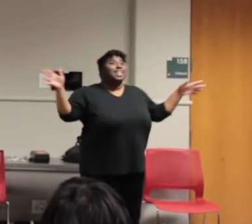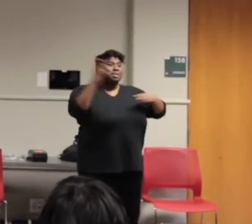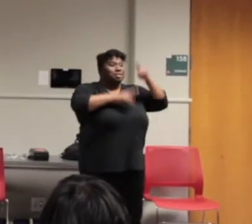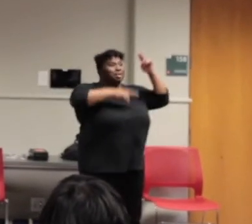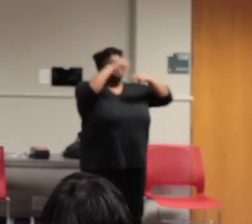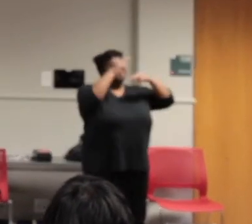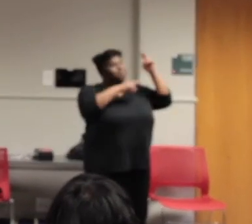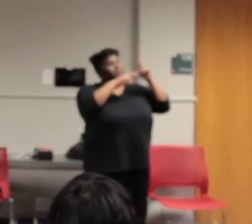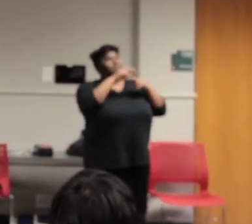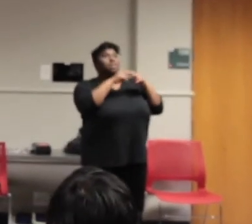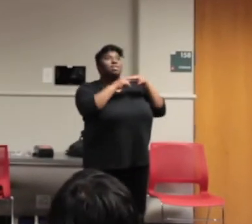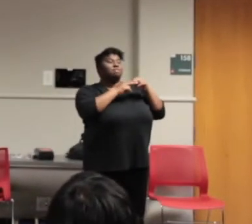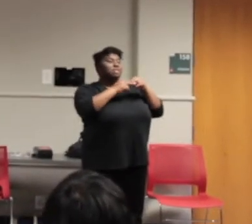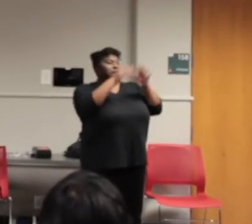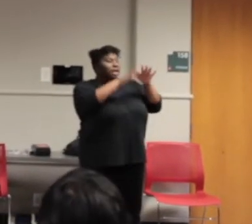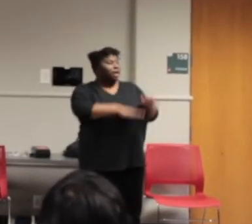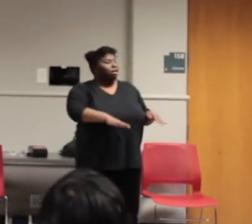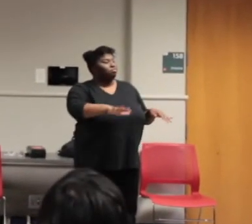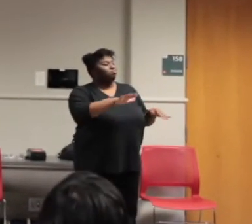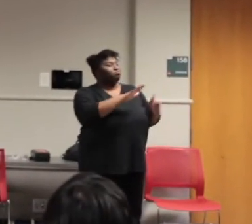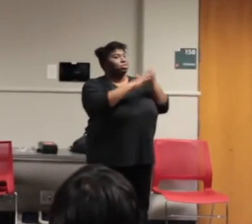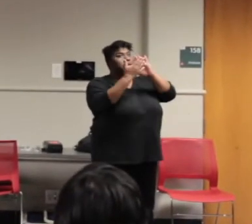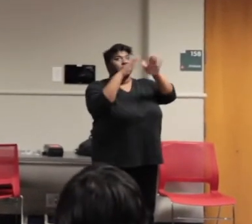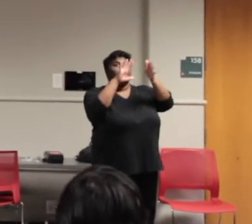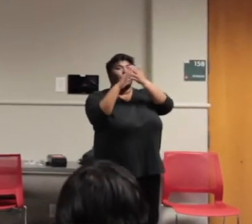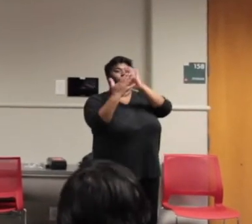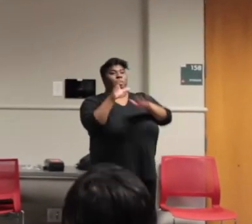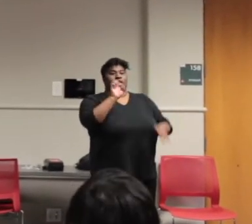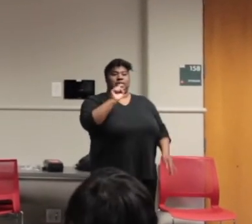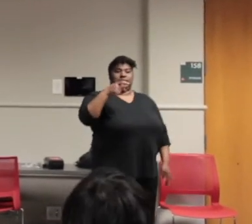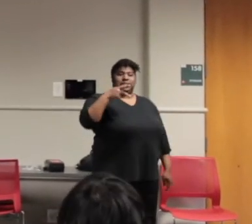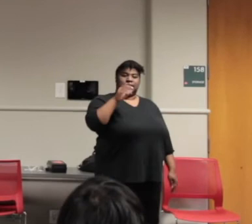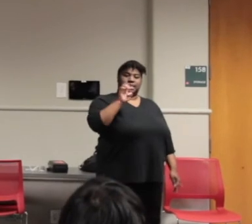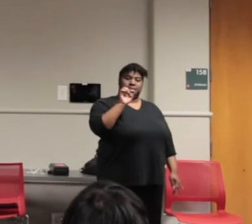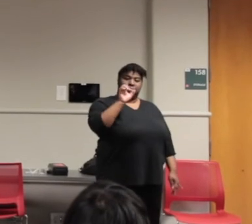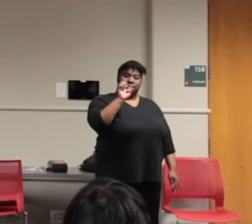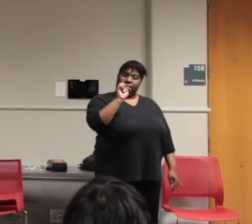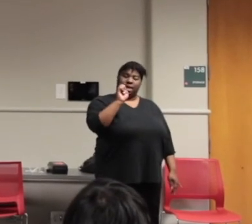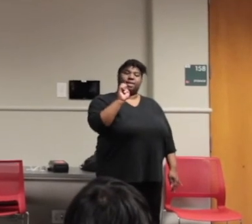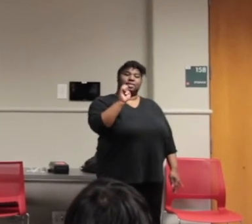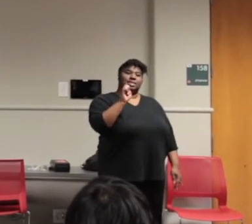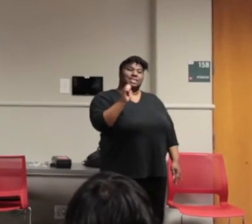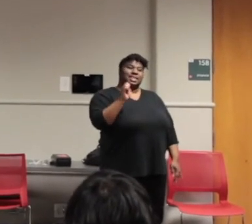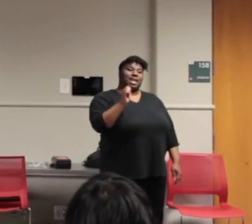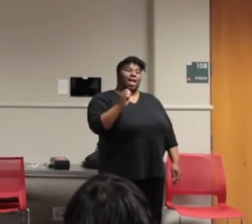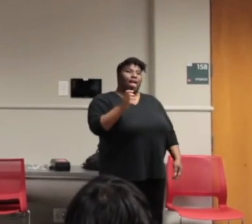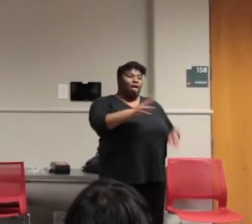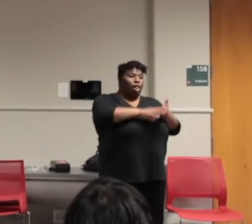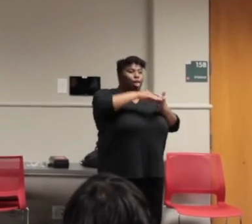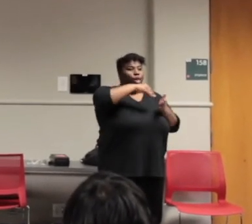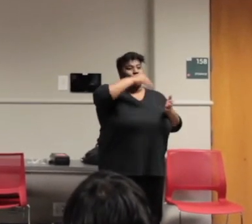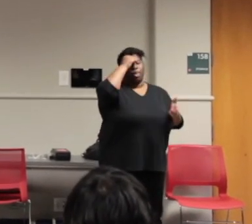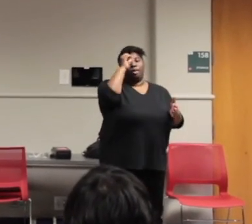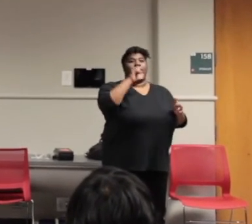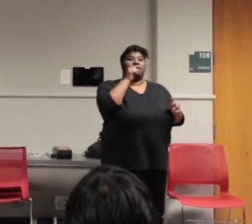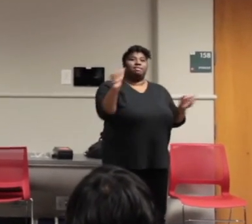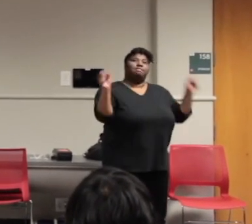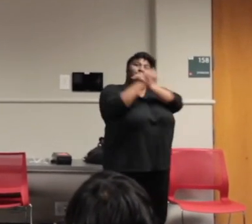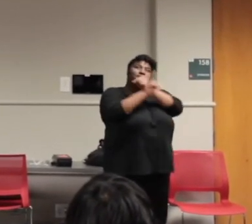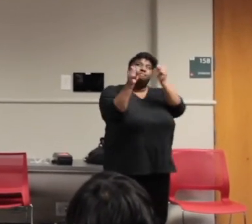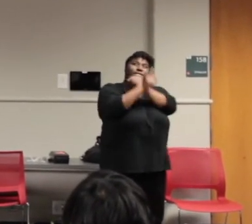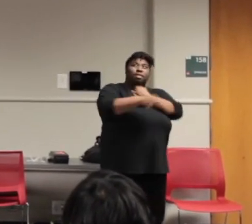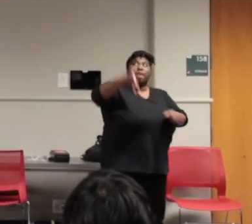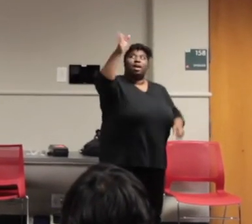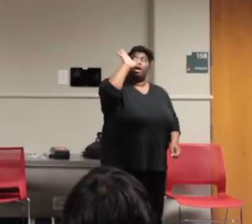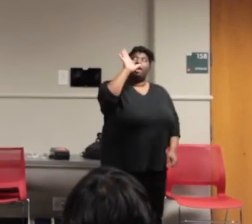a village on a spaceship? I guess we really are gods, right, God? I'm glad I learned not to fight God. Right, God? I'd rather be like